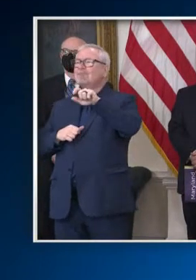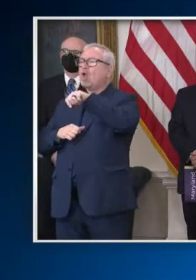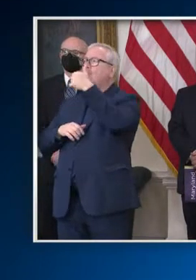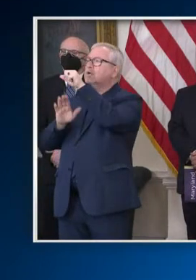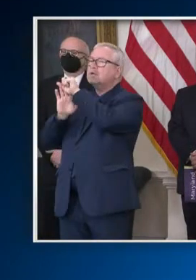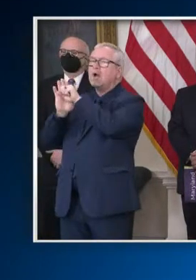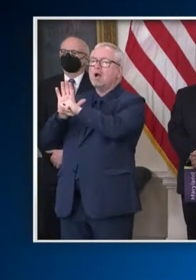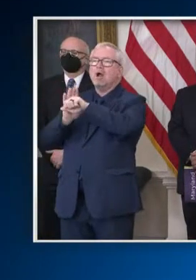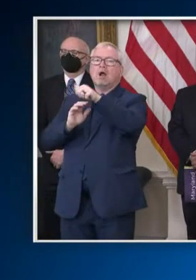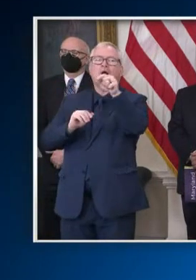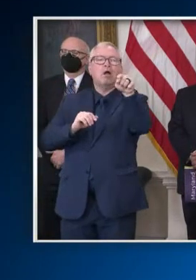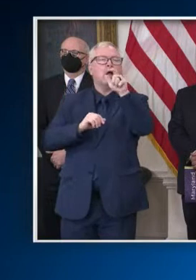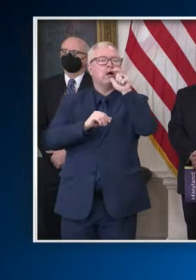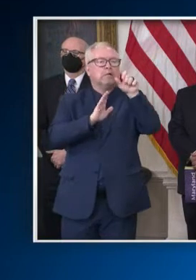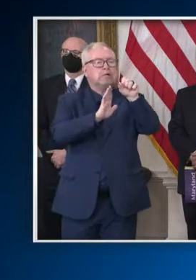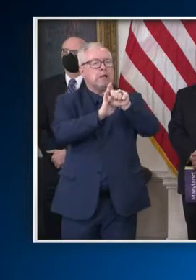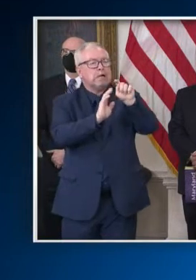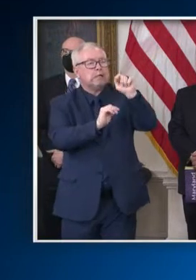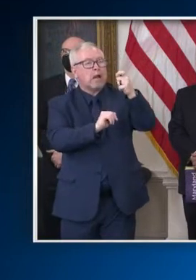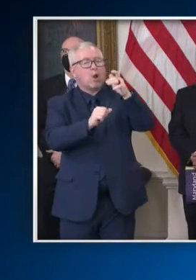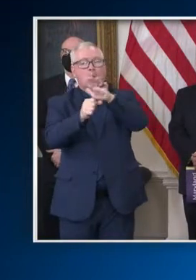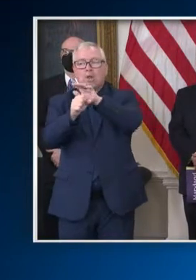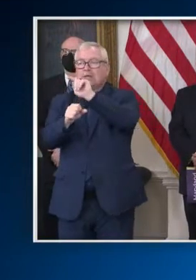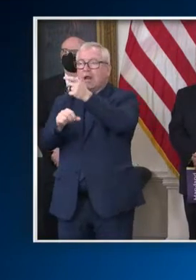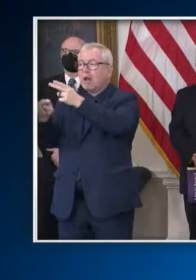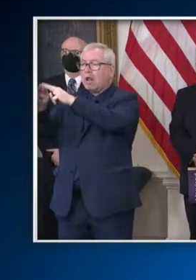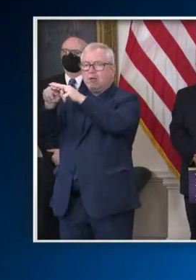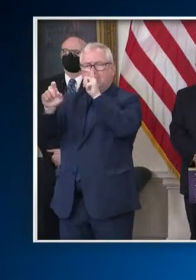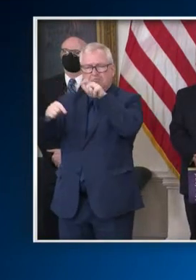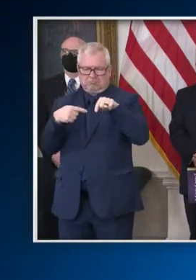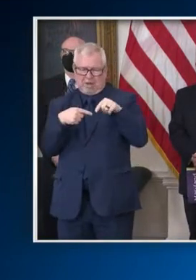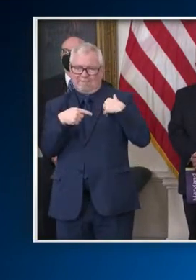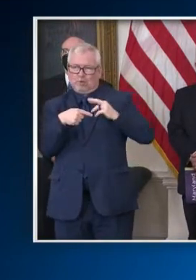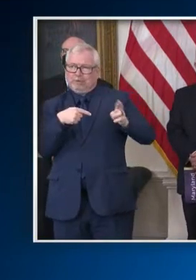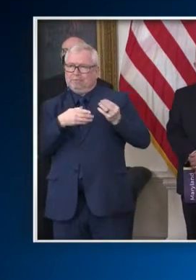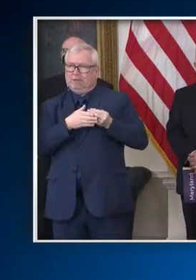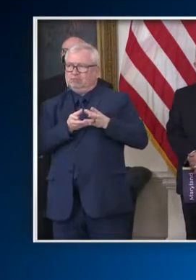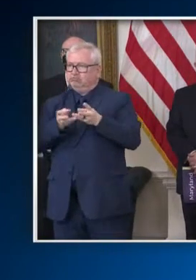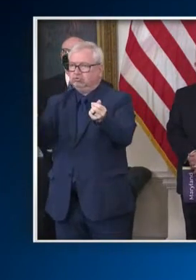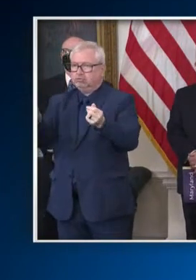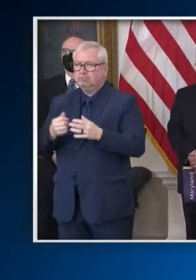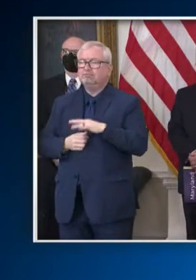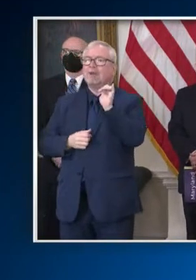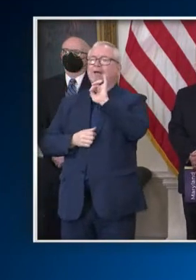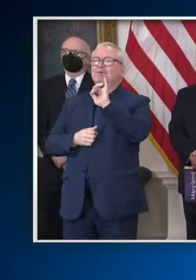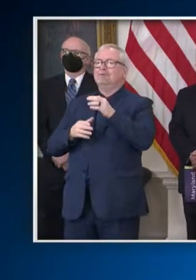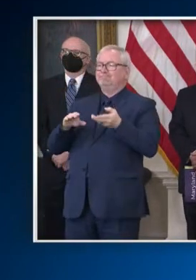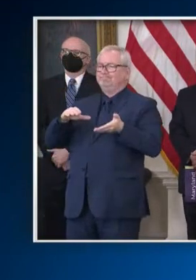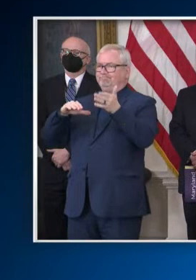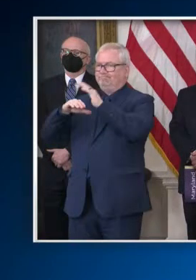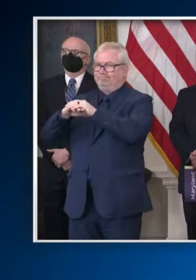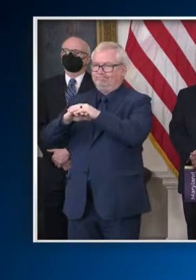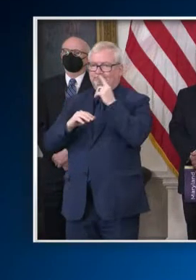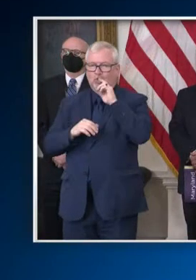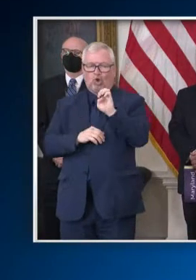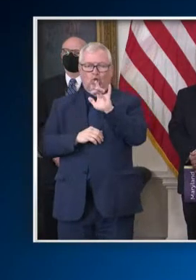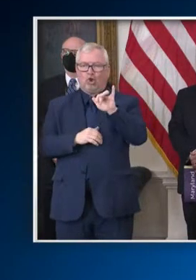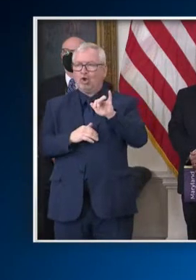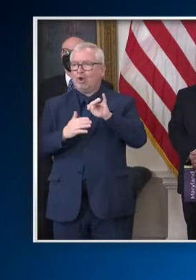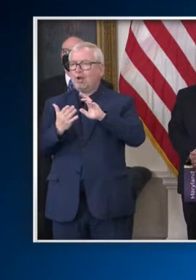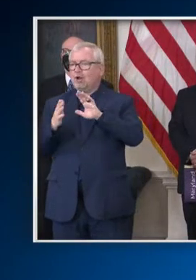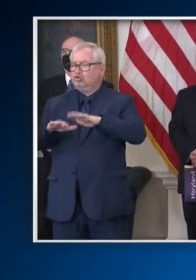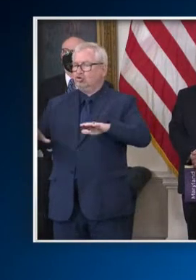This budget continues our commitment to expand access to early childhood education programs,